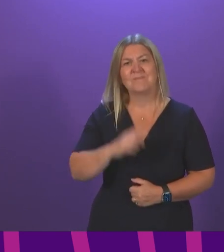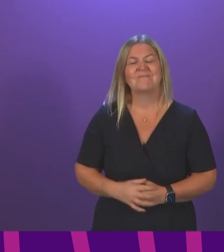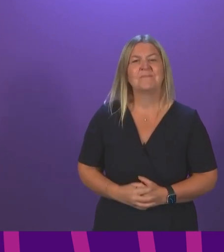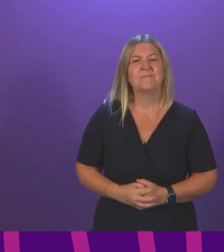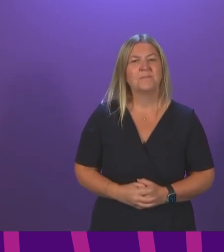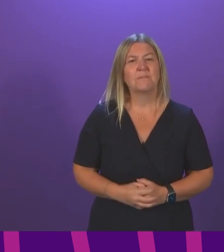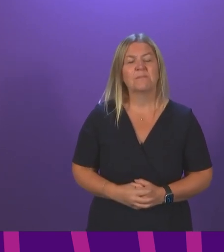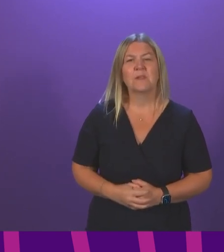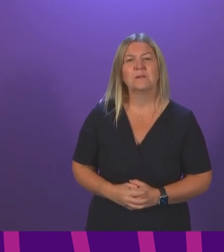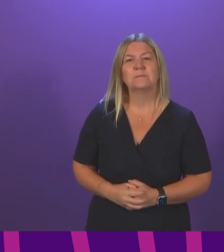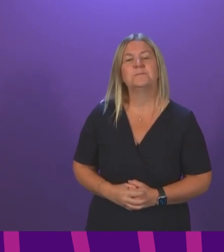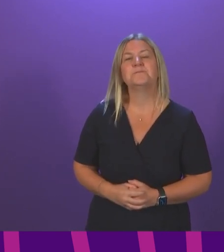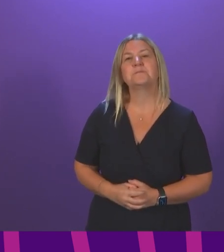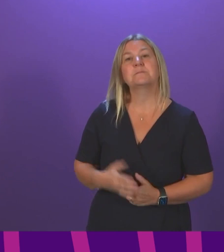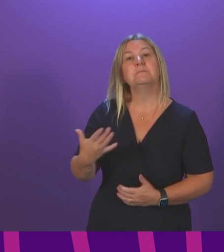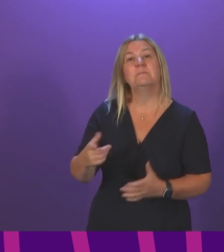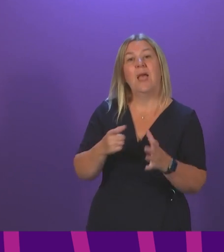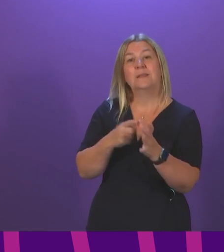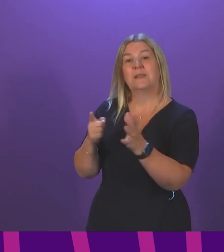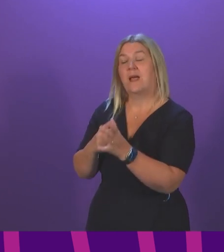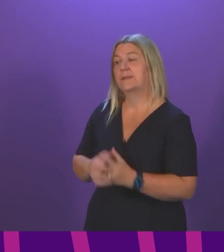I call Alistair Allen.